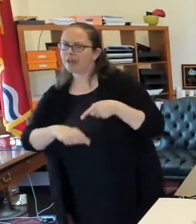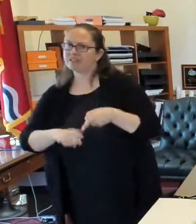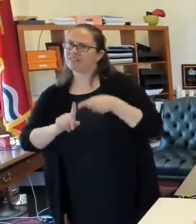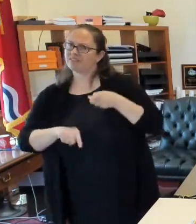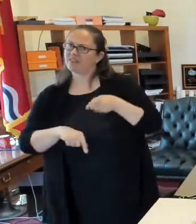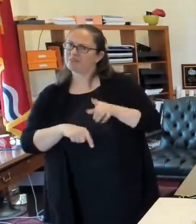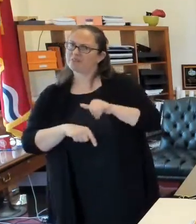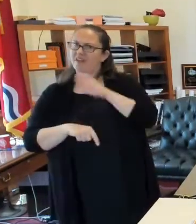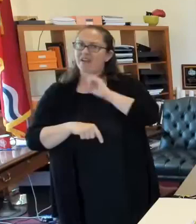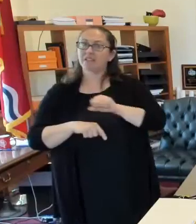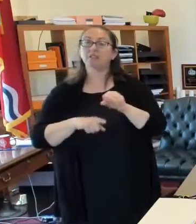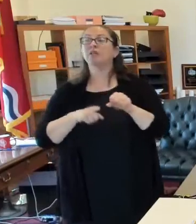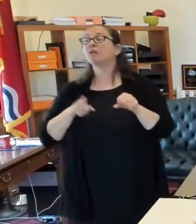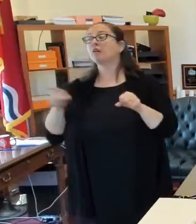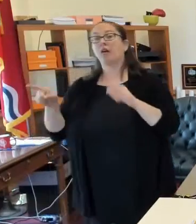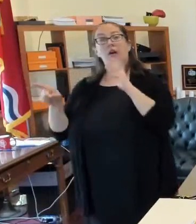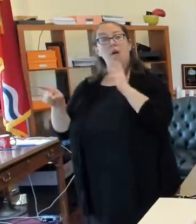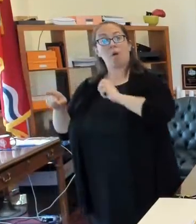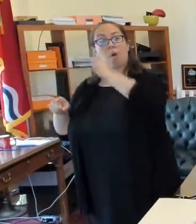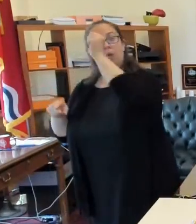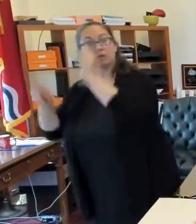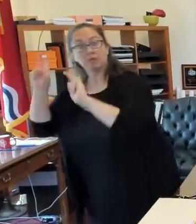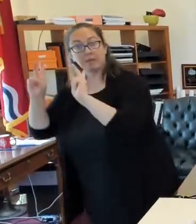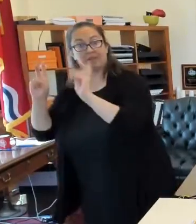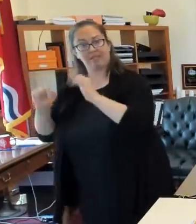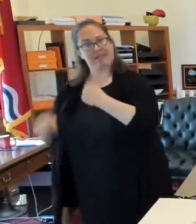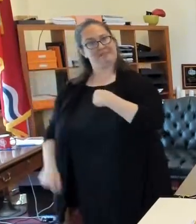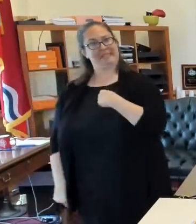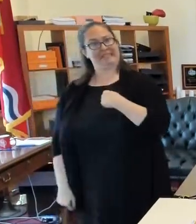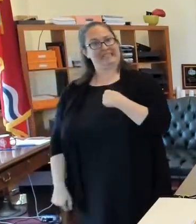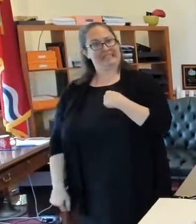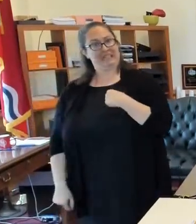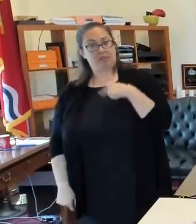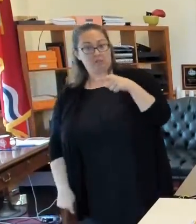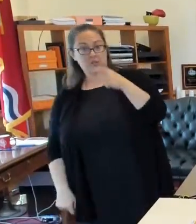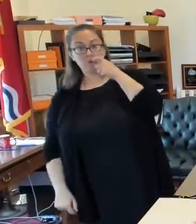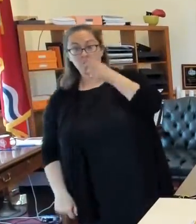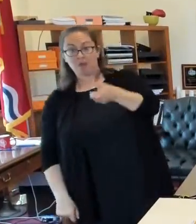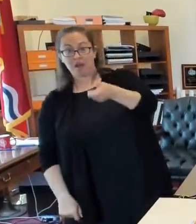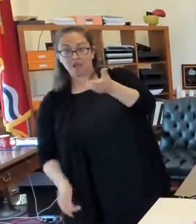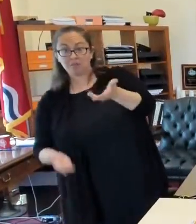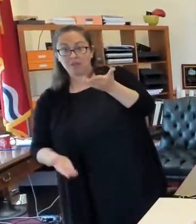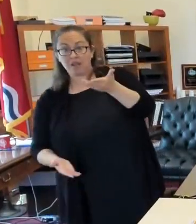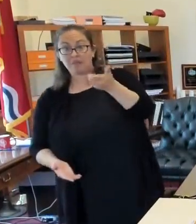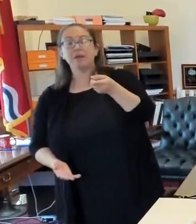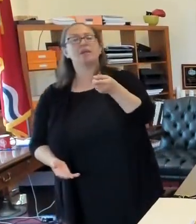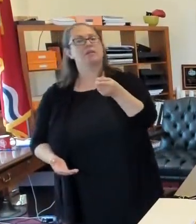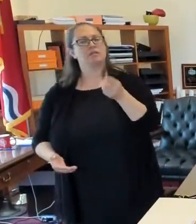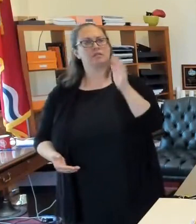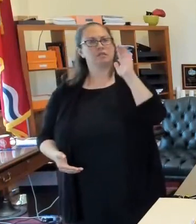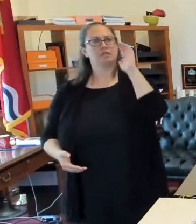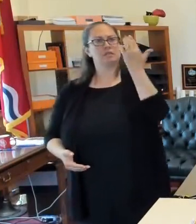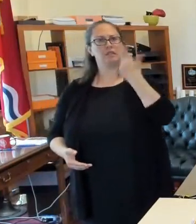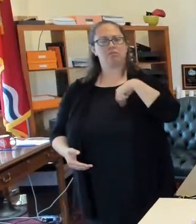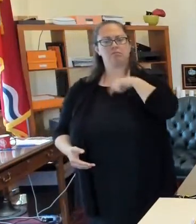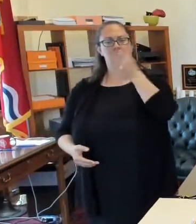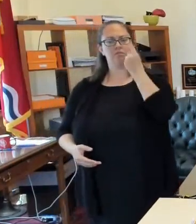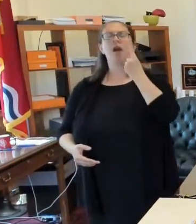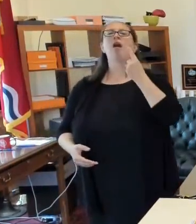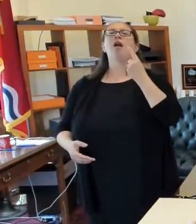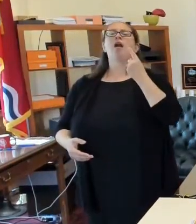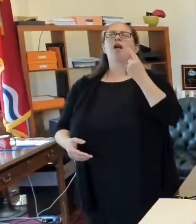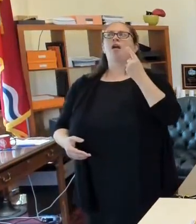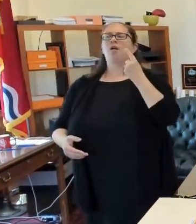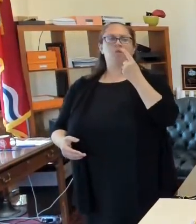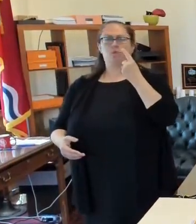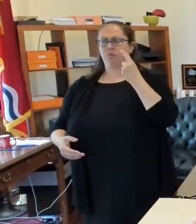The older folks like me and maybe many of you that are watching, we we seem to have gotten the message. And we're being careful